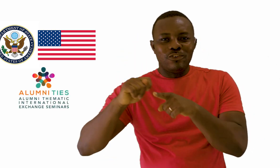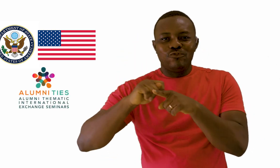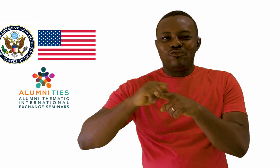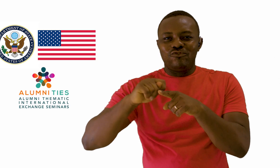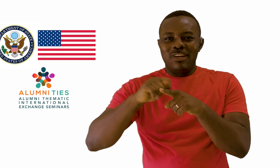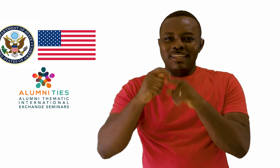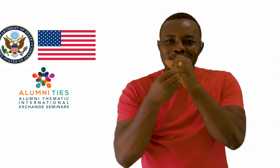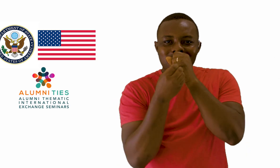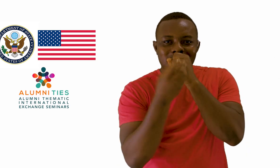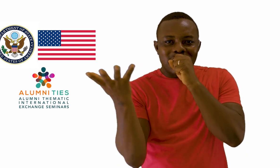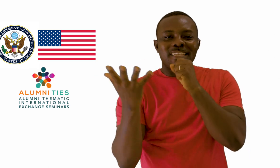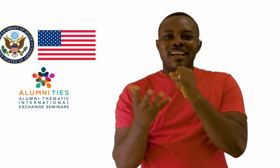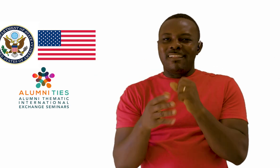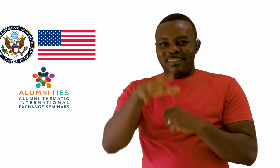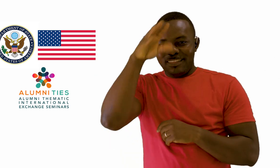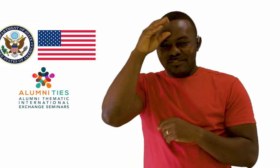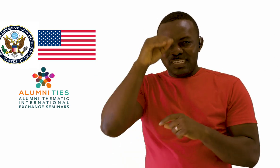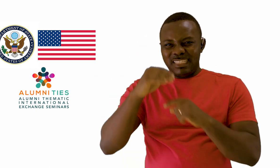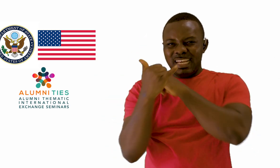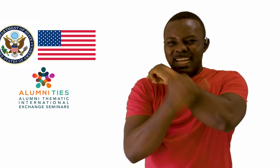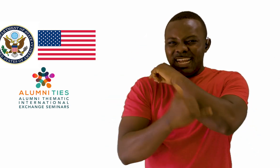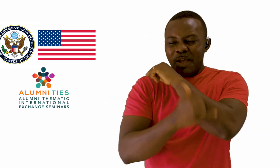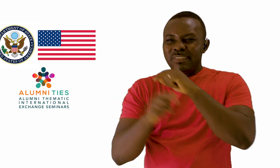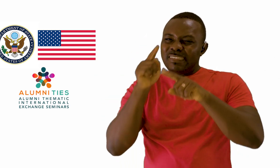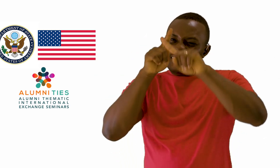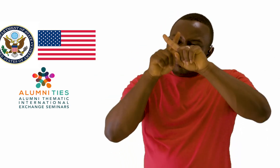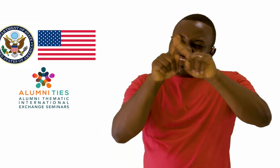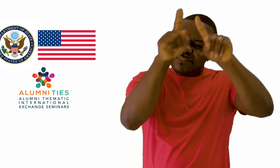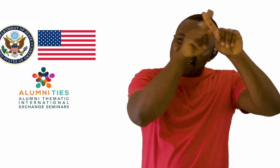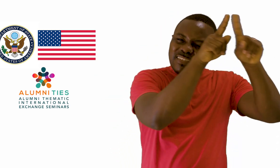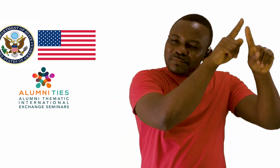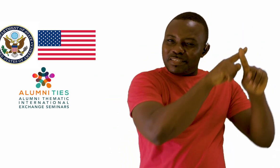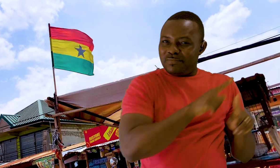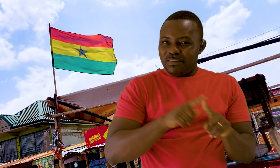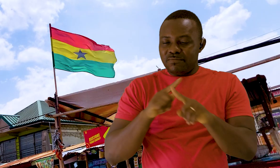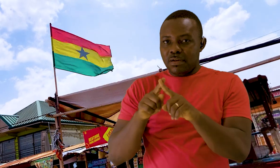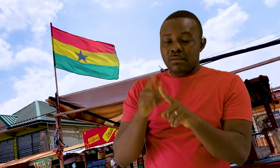provides training to share media literacy with different countries. Luckily, Ghana is involved.